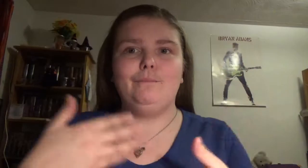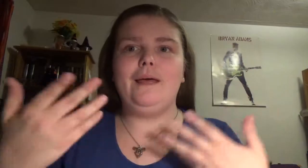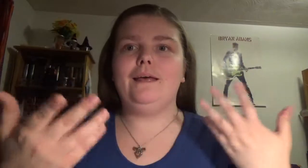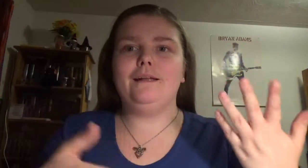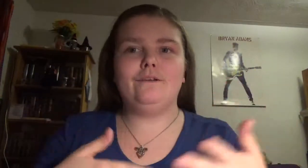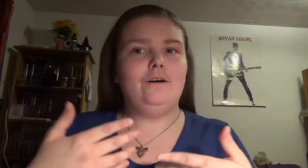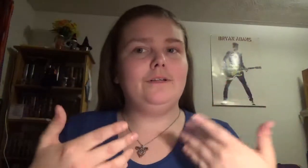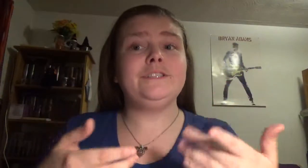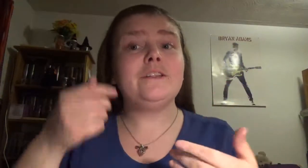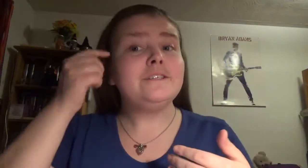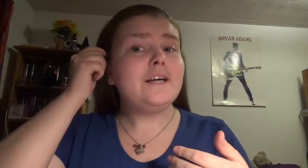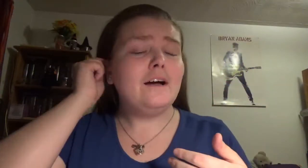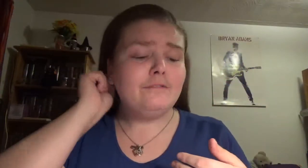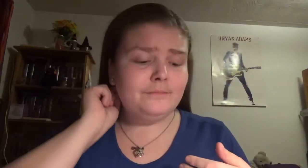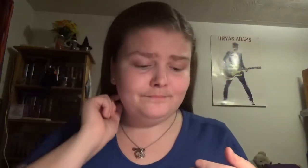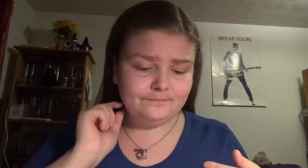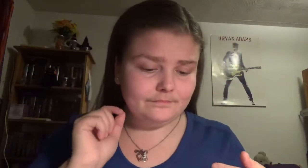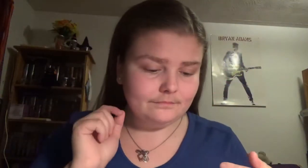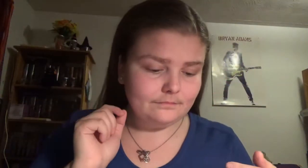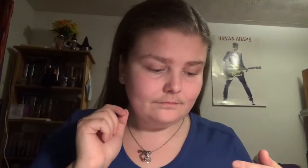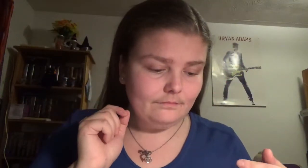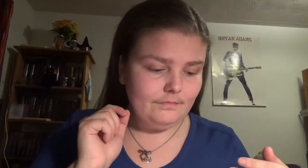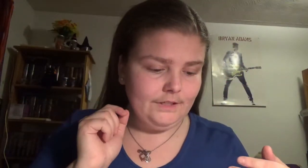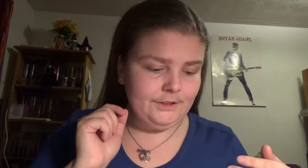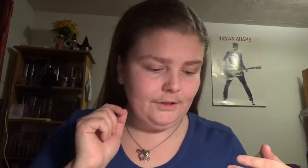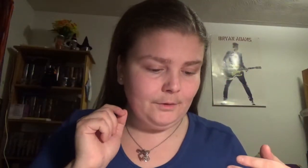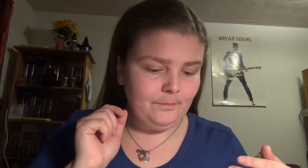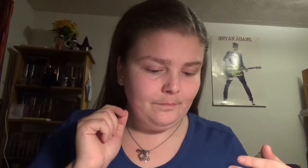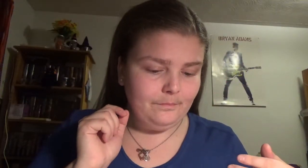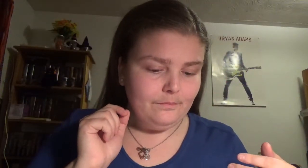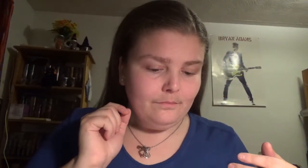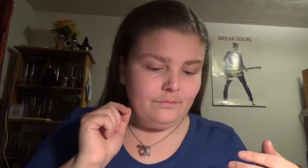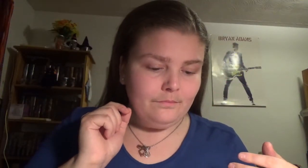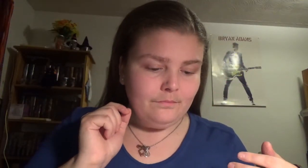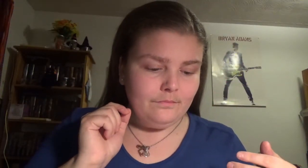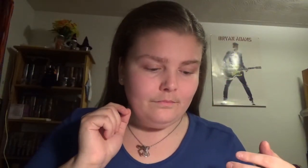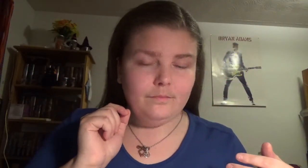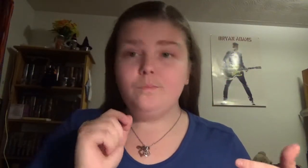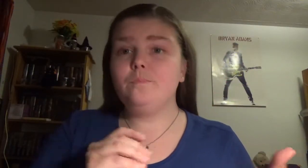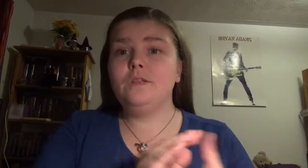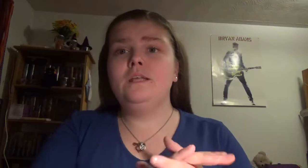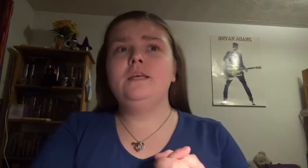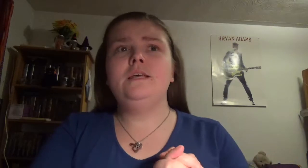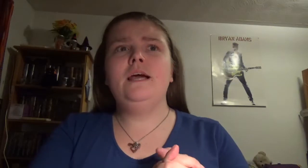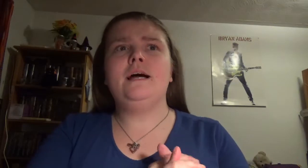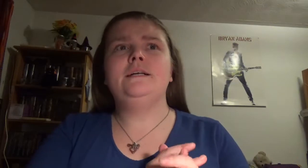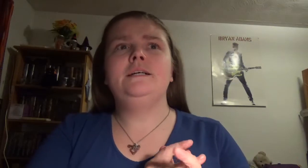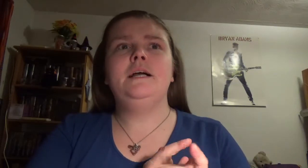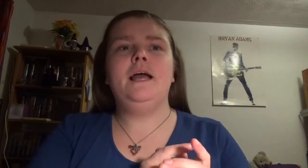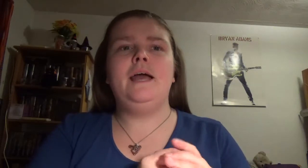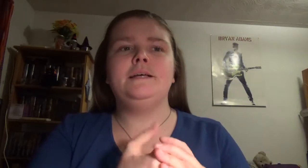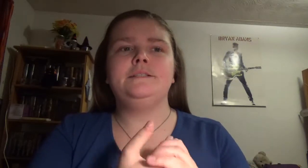paid, and all this other stuff. So, yeah, and,